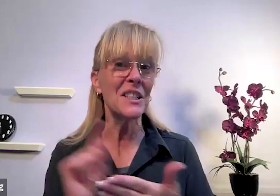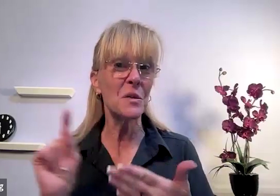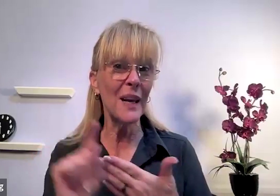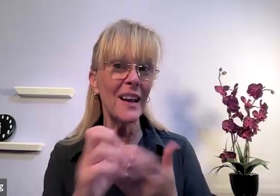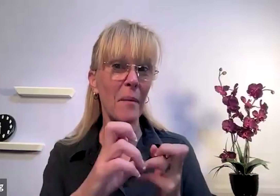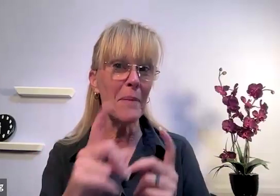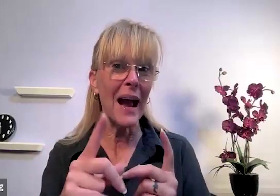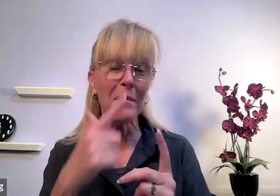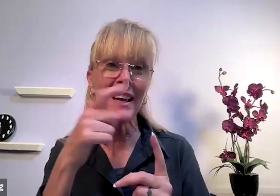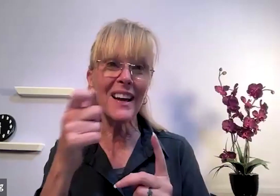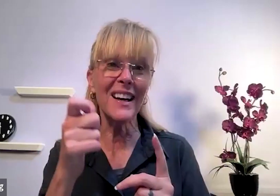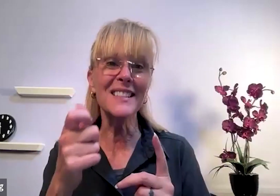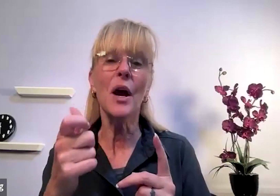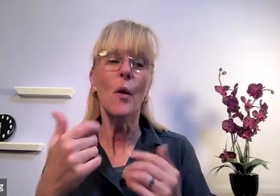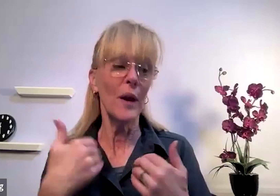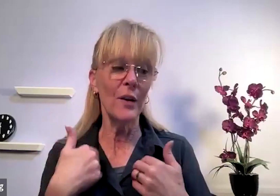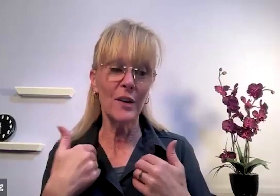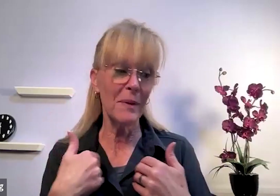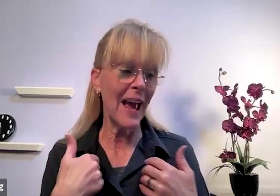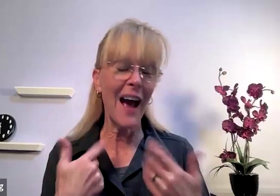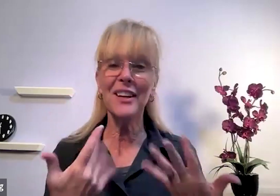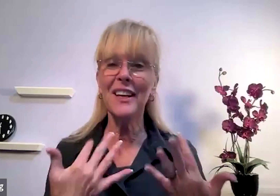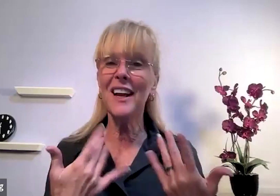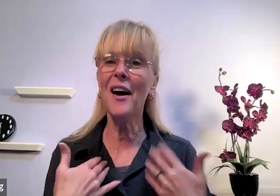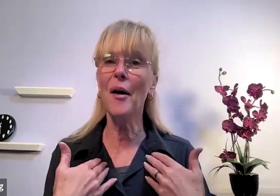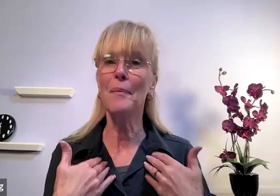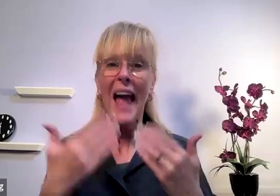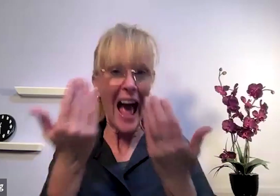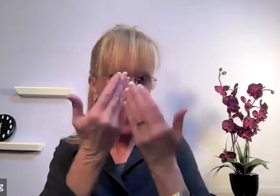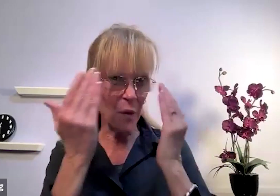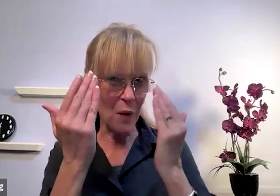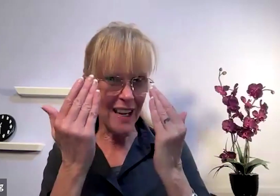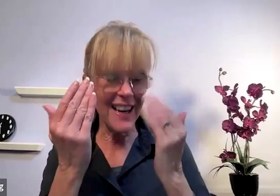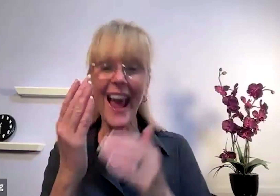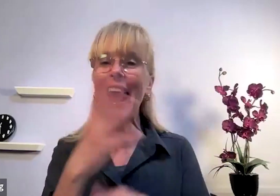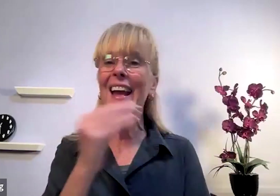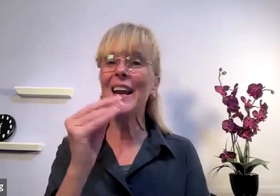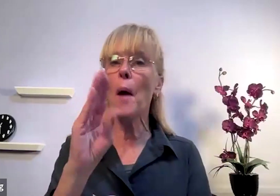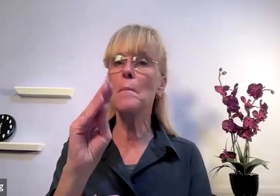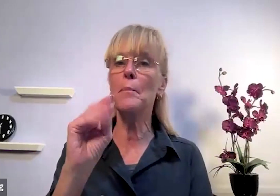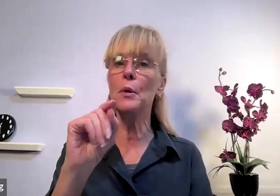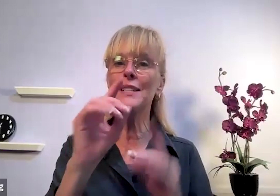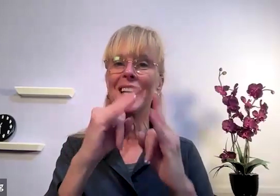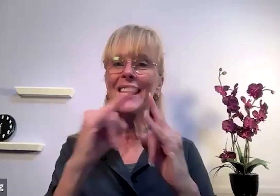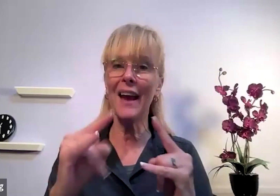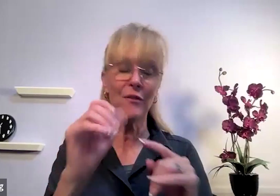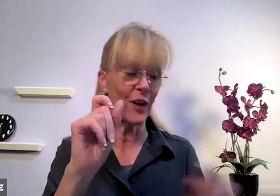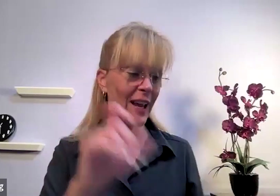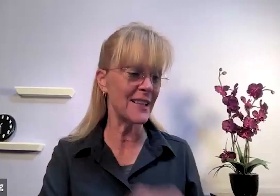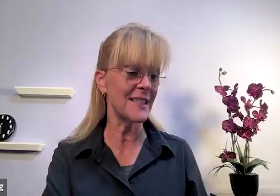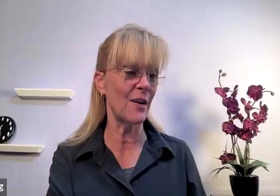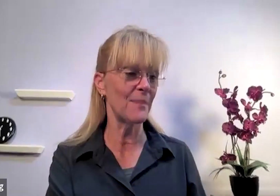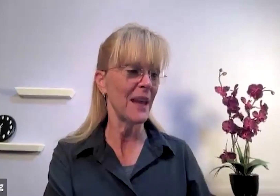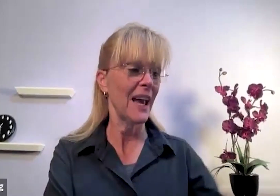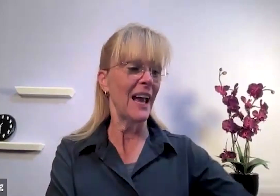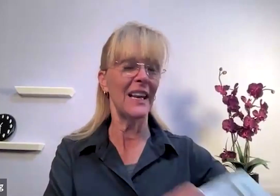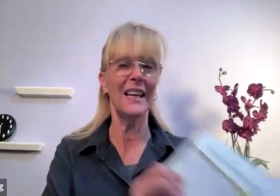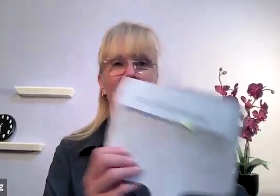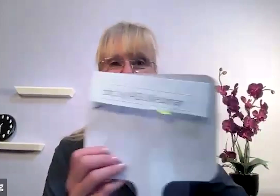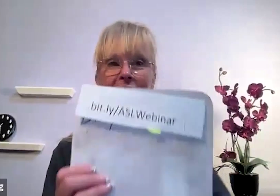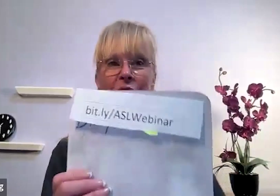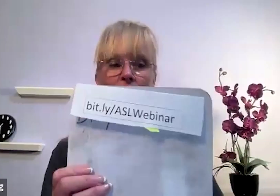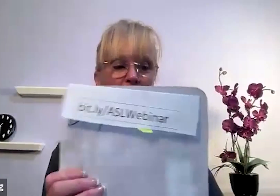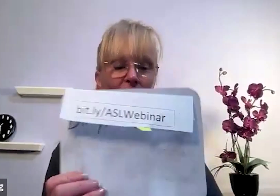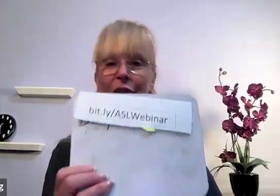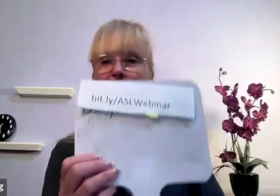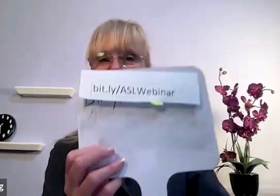next week come back because we are going to be having um halloween and a boot camp for asl and